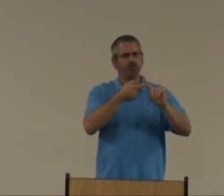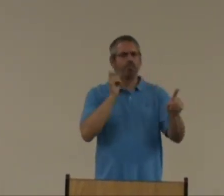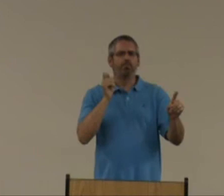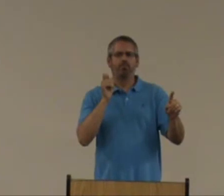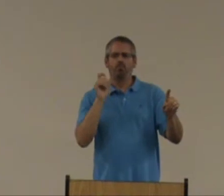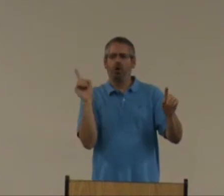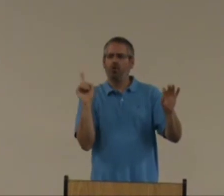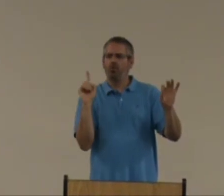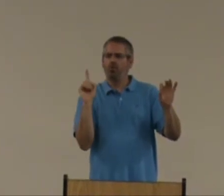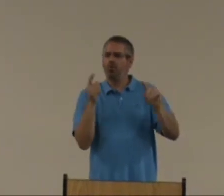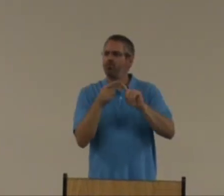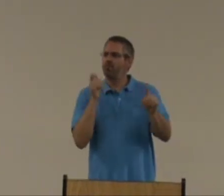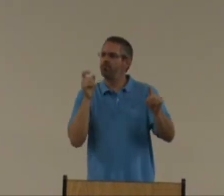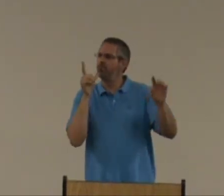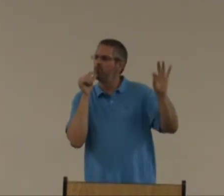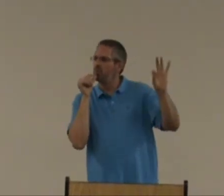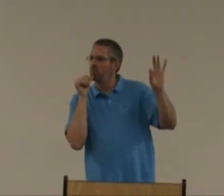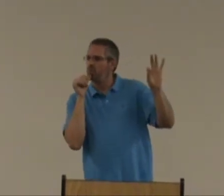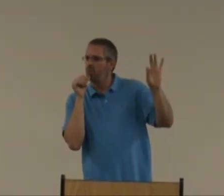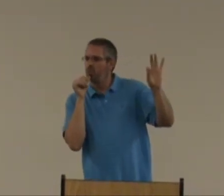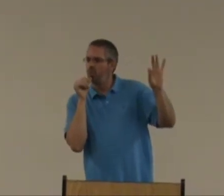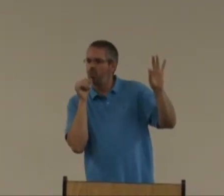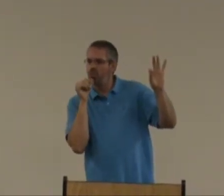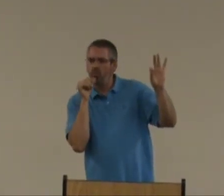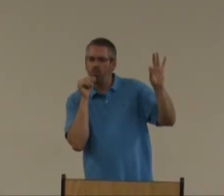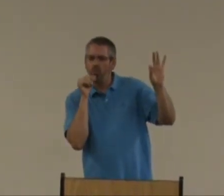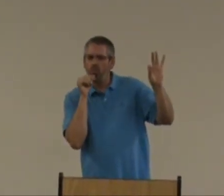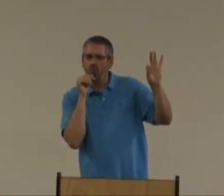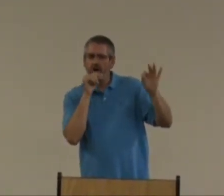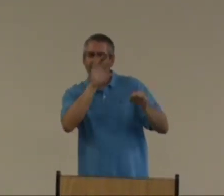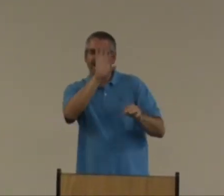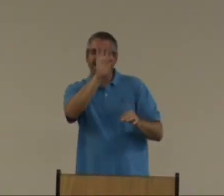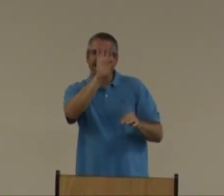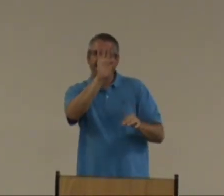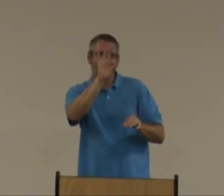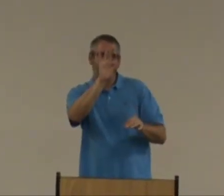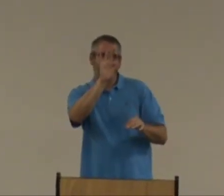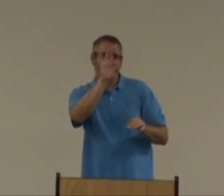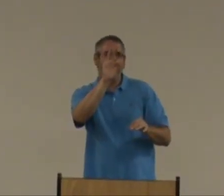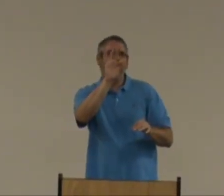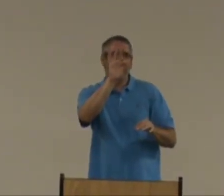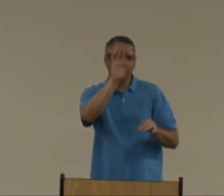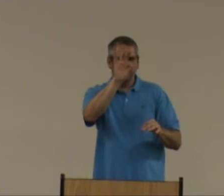Spirit. Nine. Where are they from? Where are those fruits of the spirit come from? Who gives those fruits? Nine fruits.